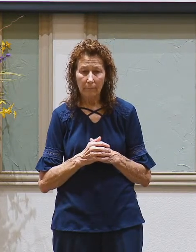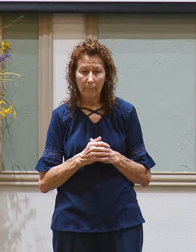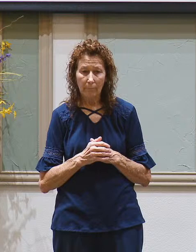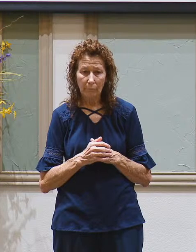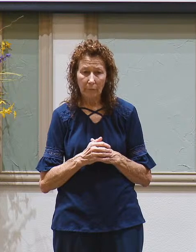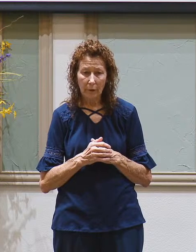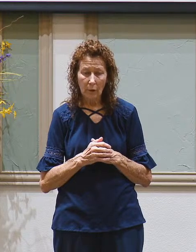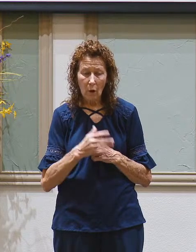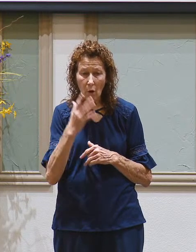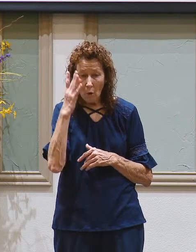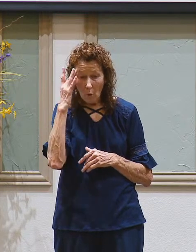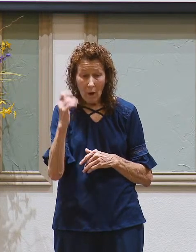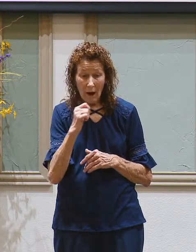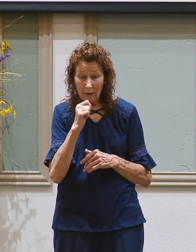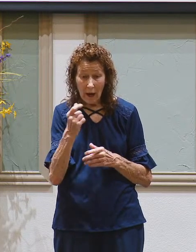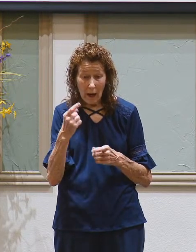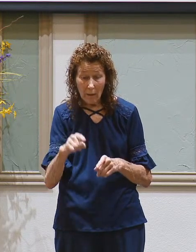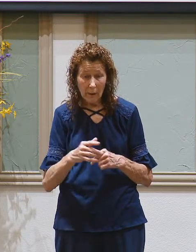Well why doesn't he?